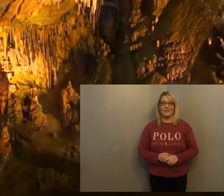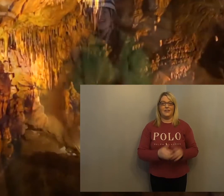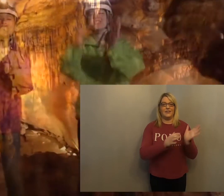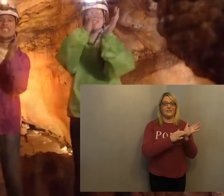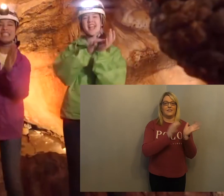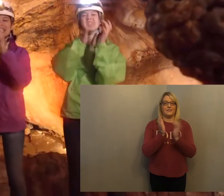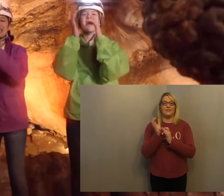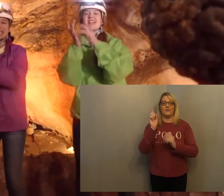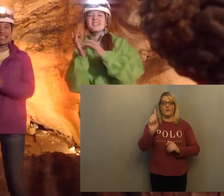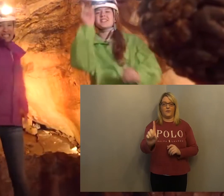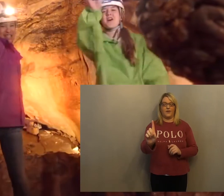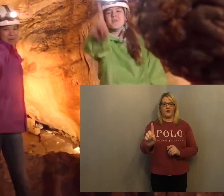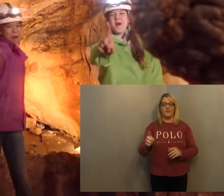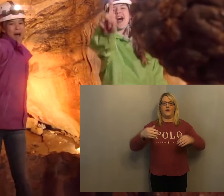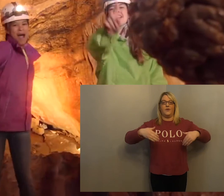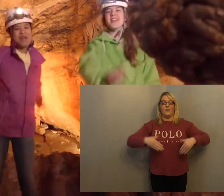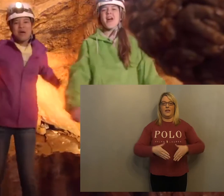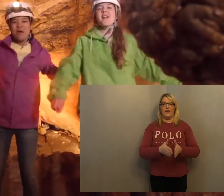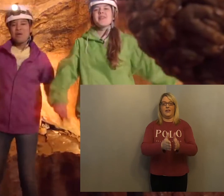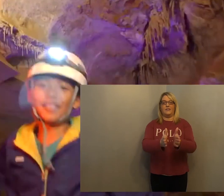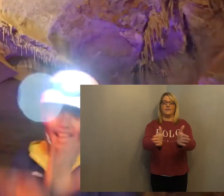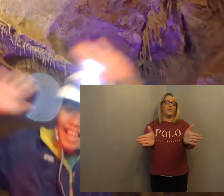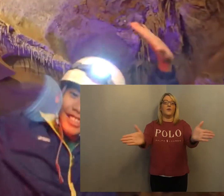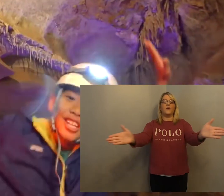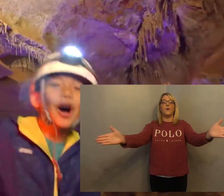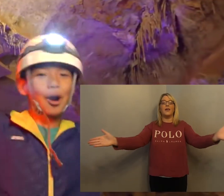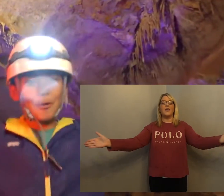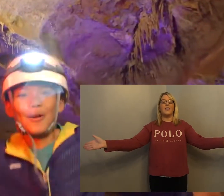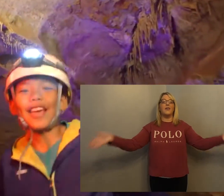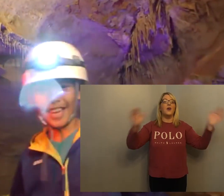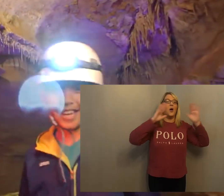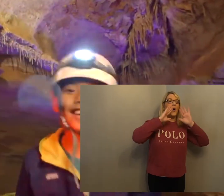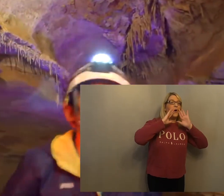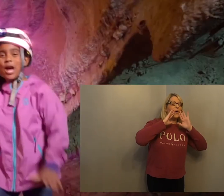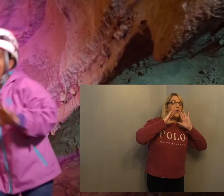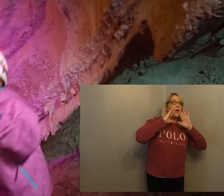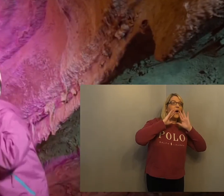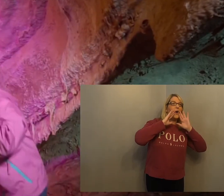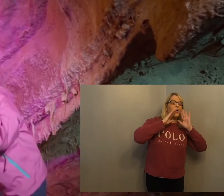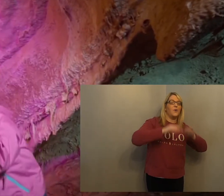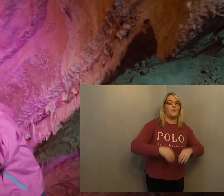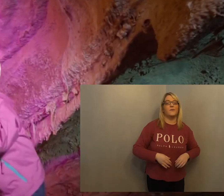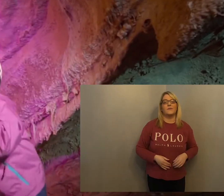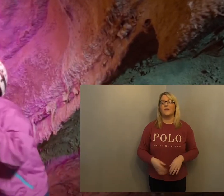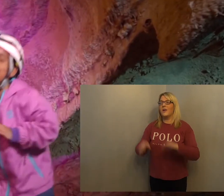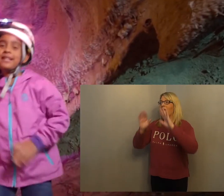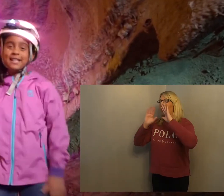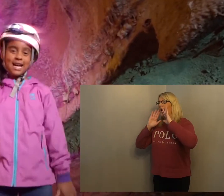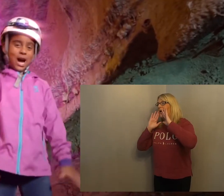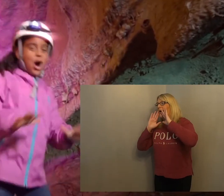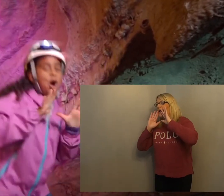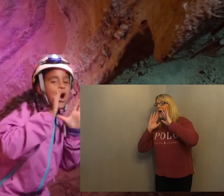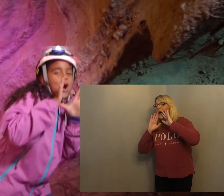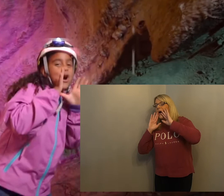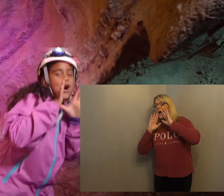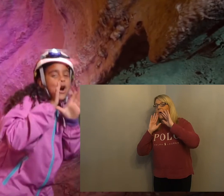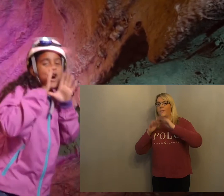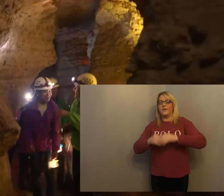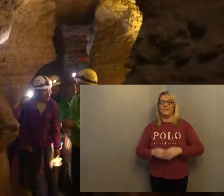Jesus is the one who lights our way. Oh, oh, oh. Oh, oh, oh.